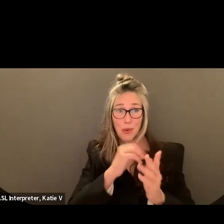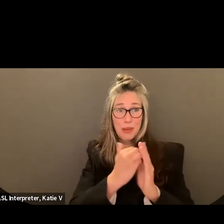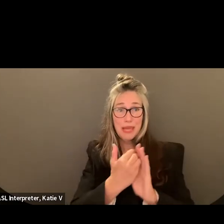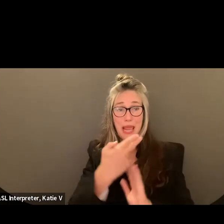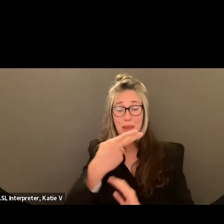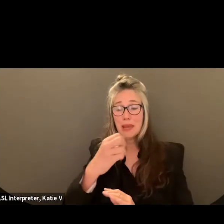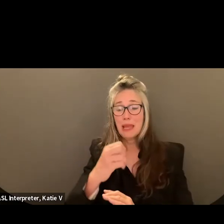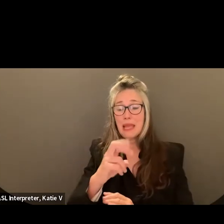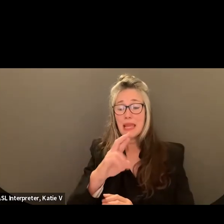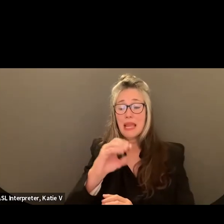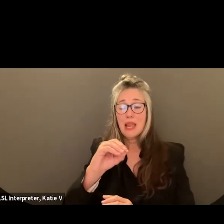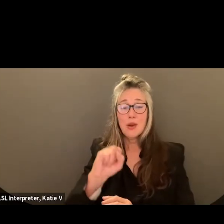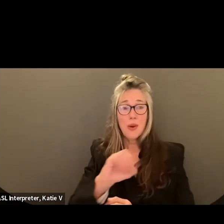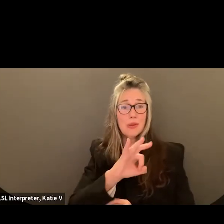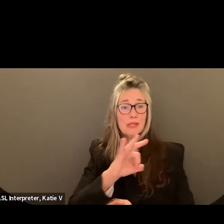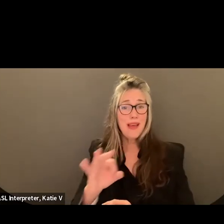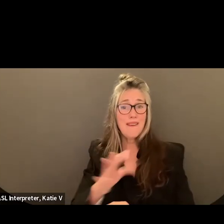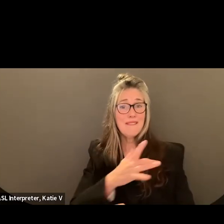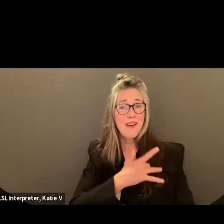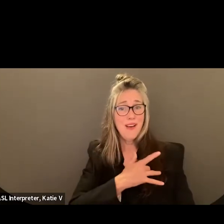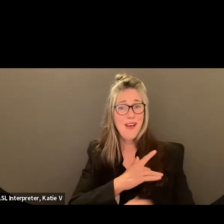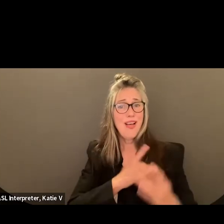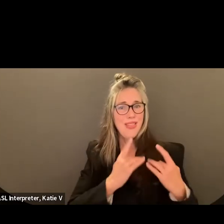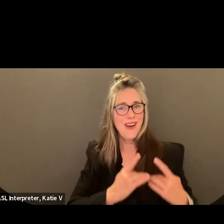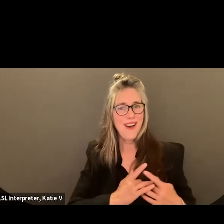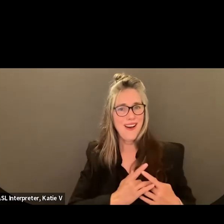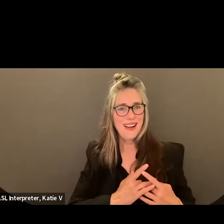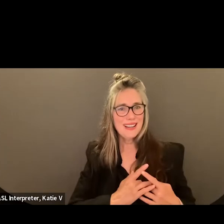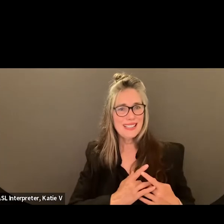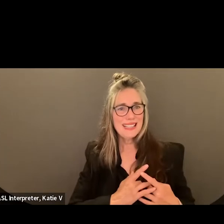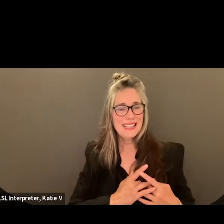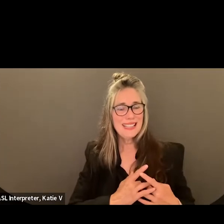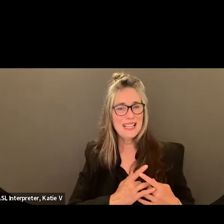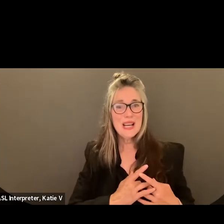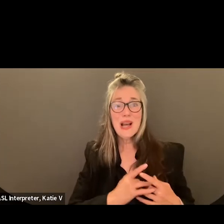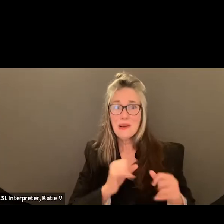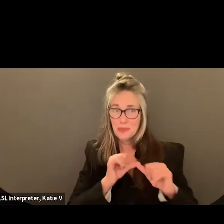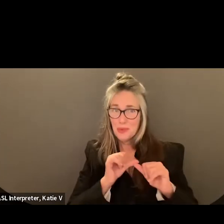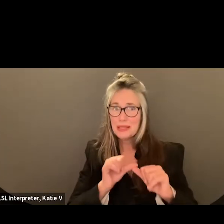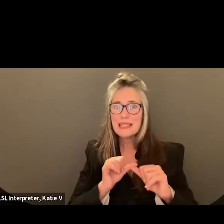We continue to get nominees, board members. Let me just pull up my own notes.